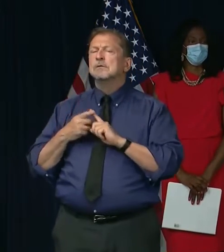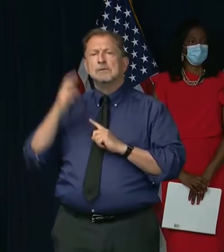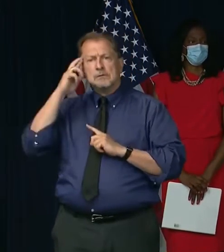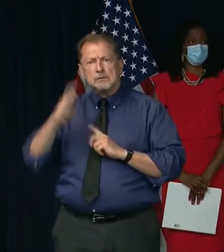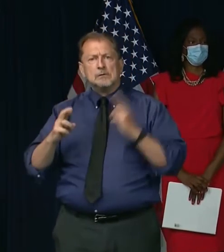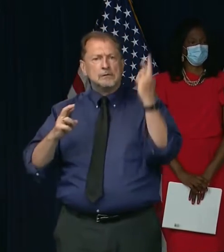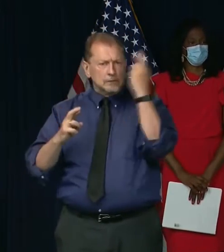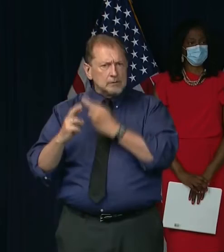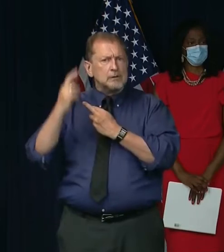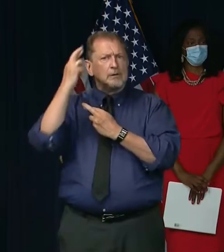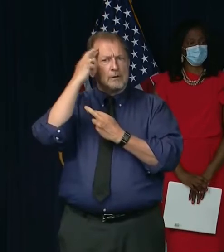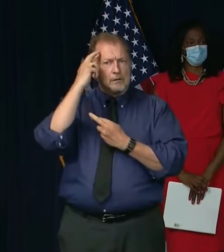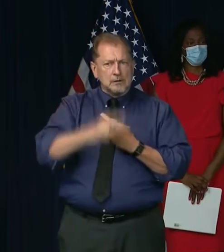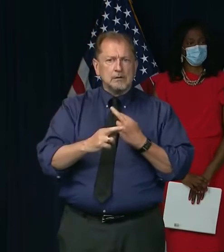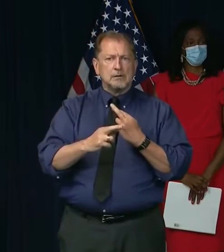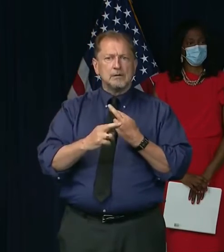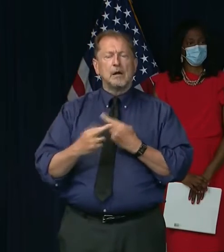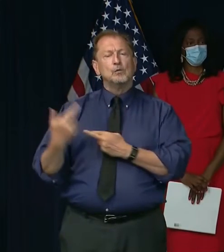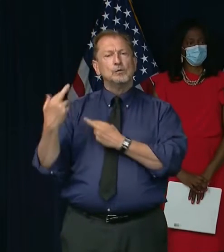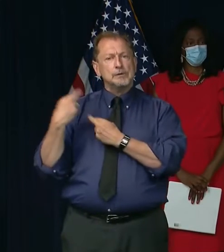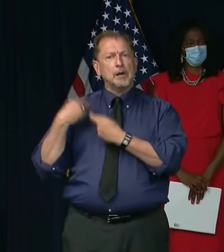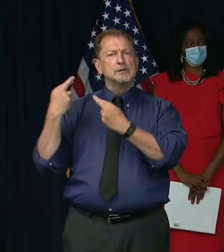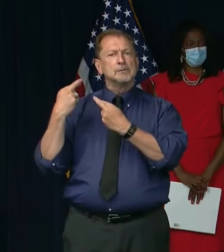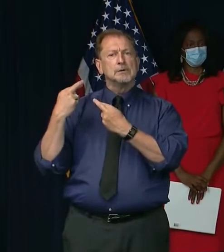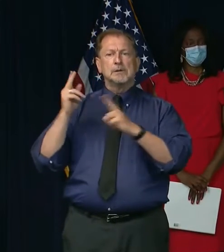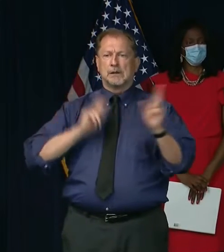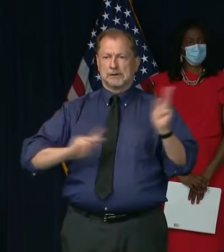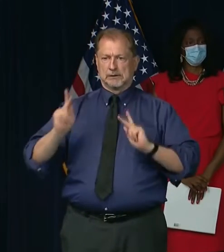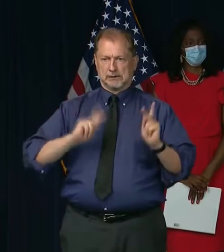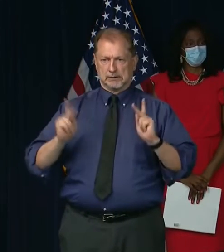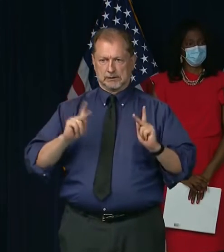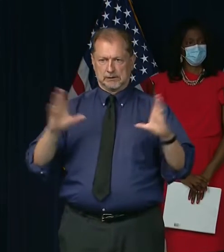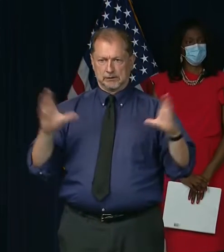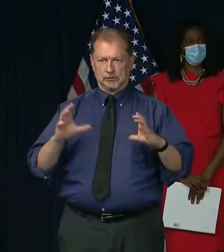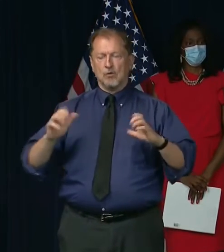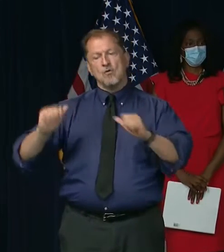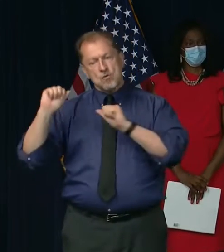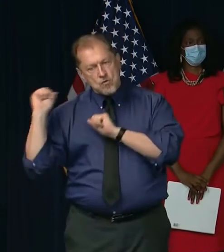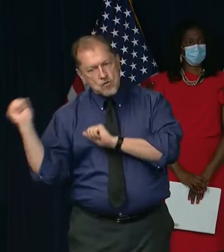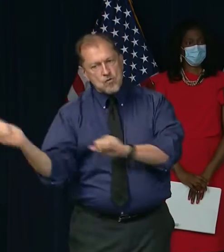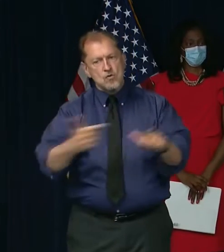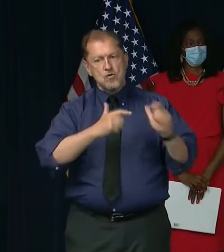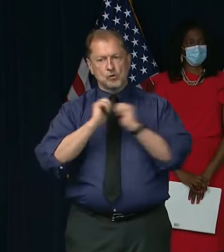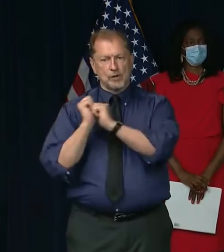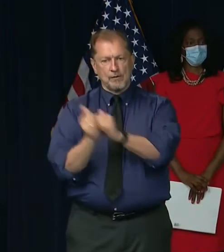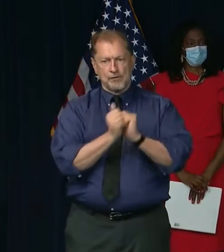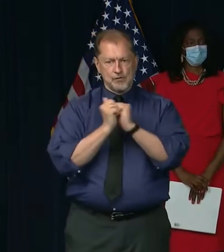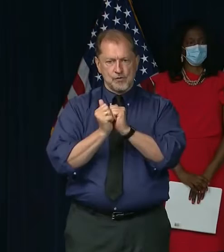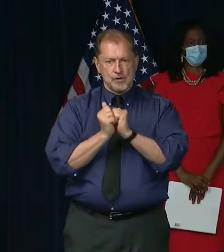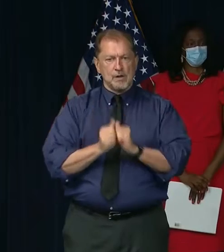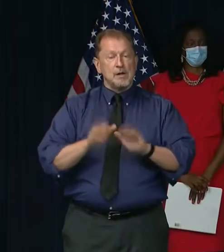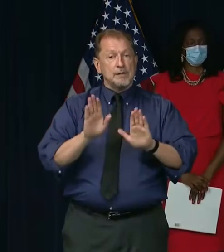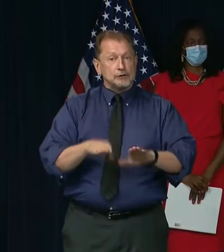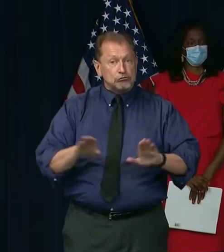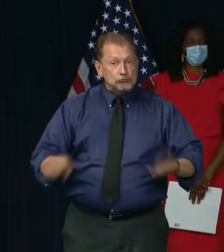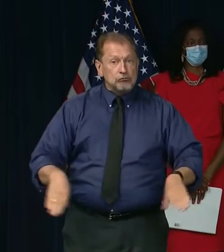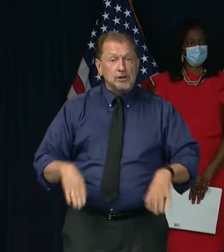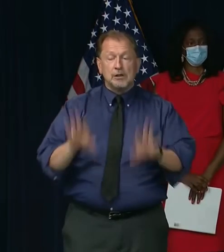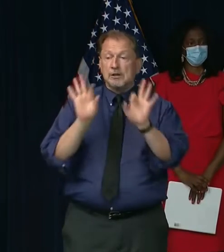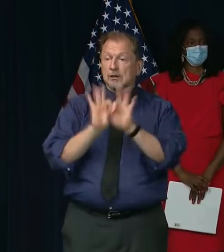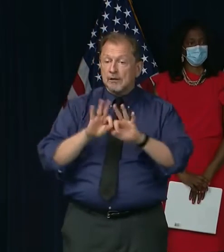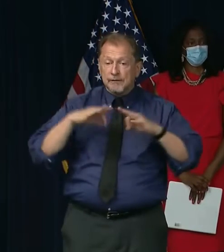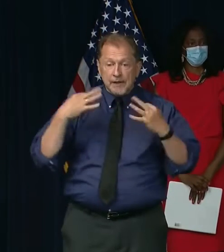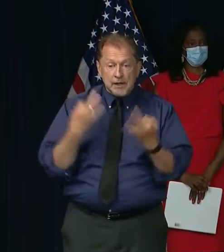be responsible citizens. Our children, our families,